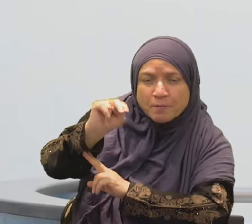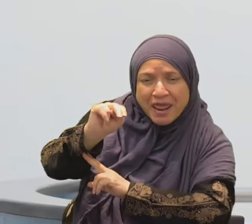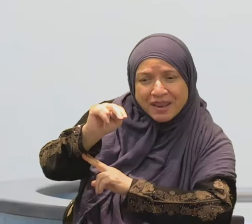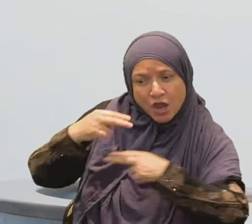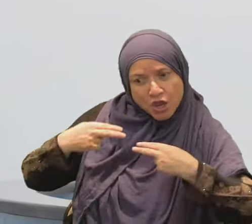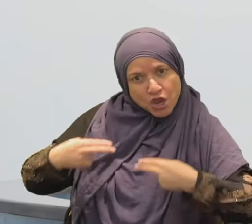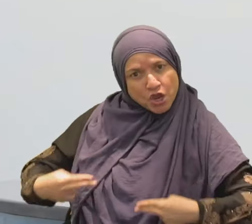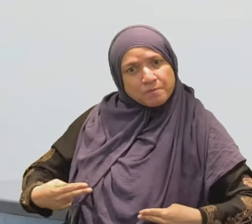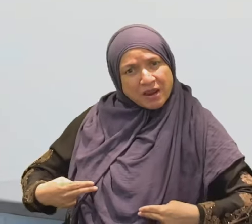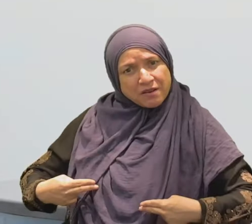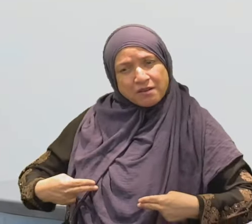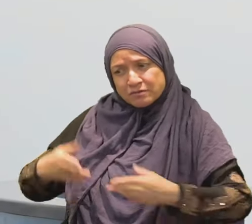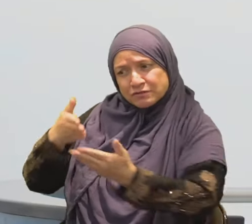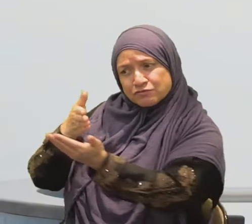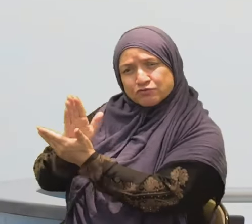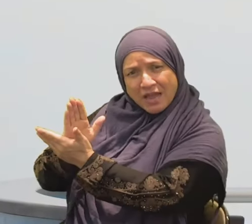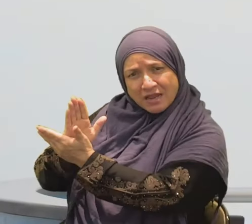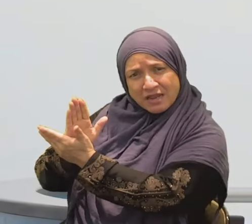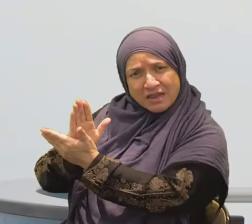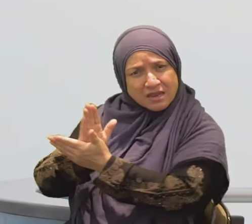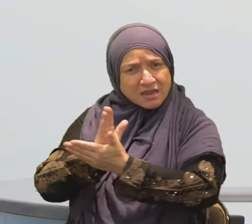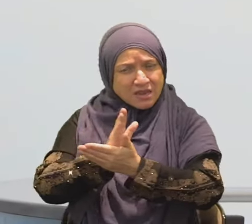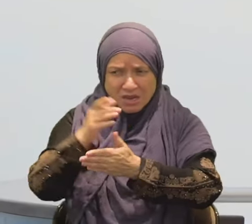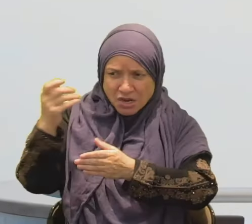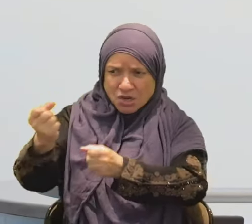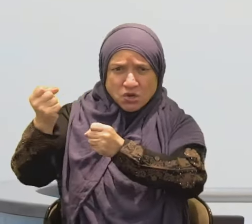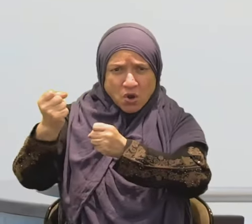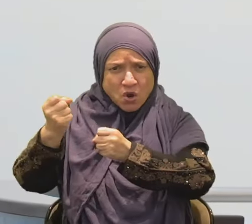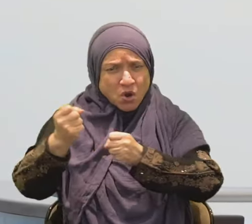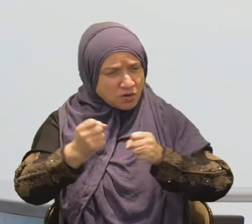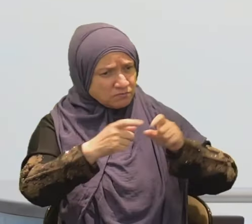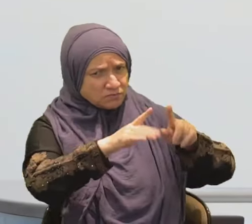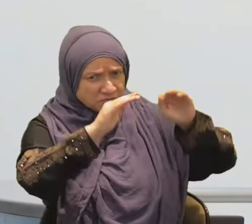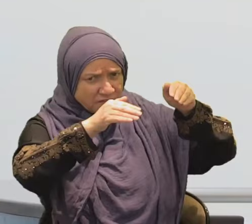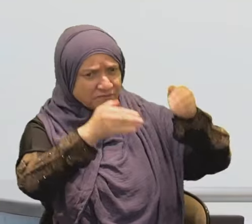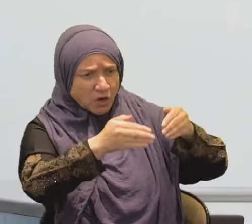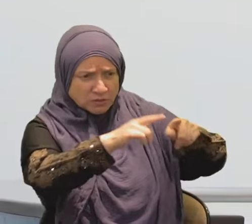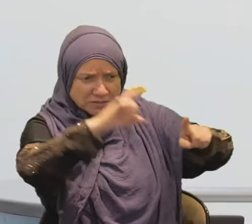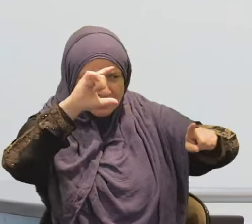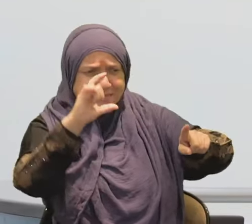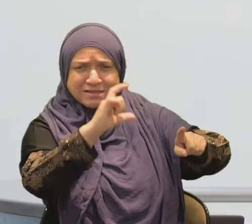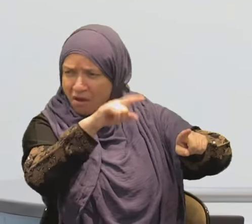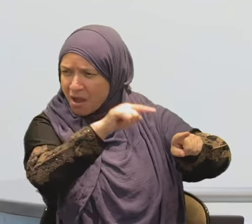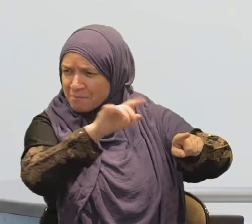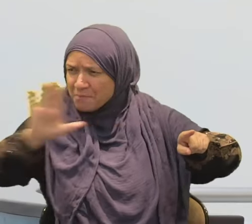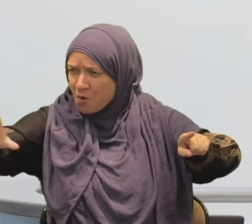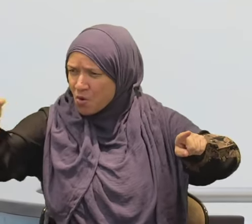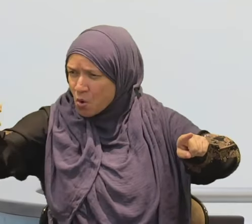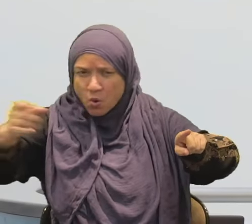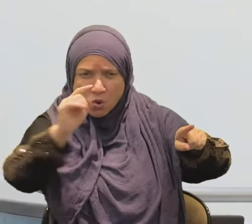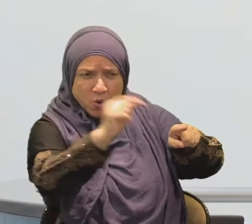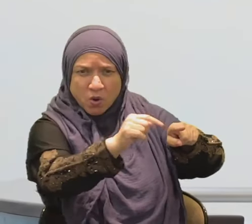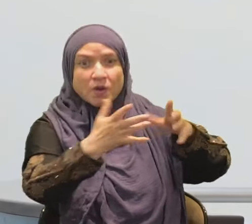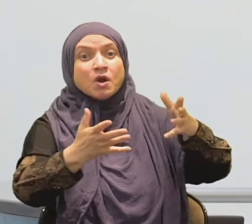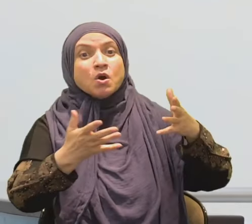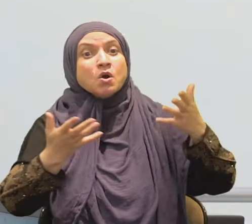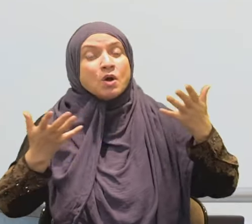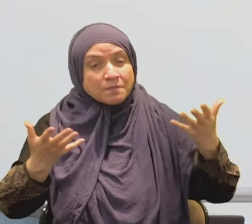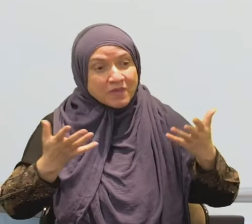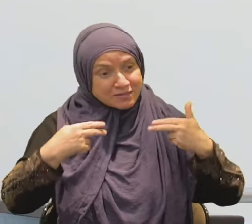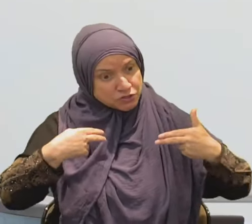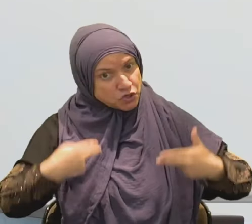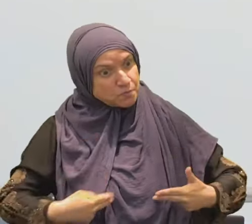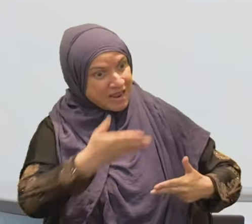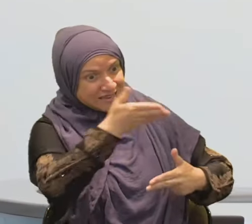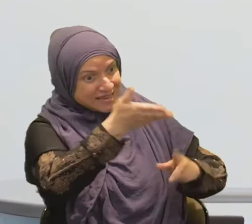Seems like that as a foundation, at a foundational level, we have different definitions of what human being is. And the reason why I'm bringing